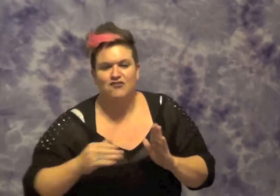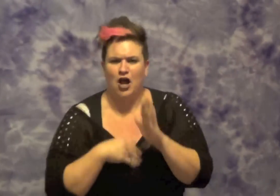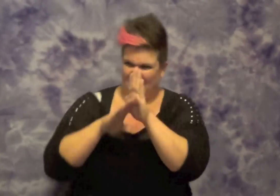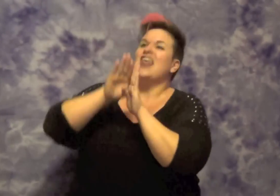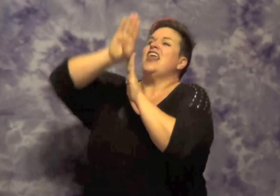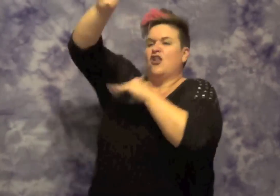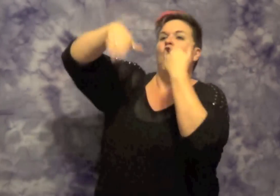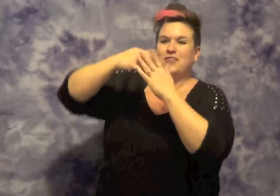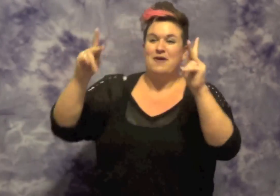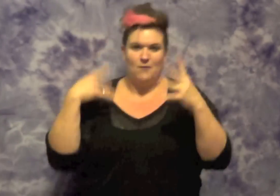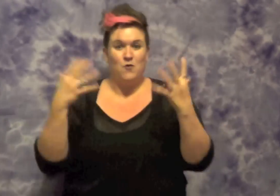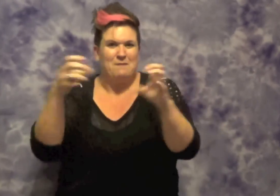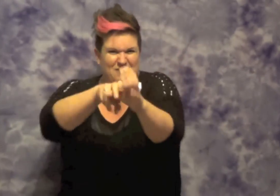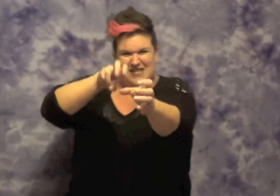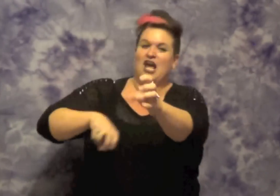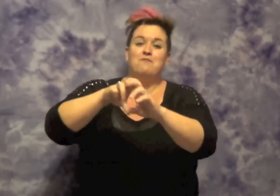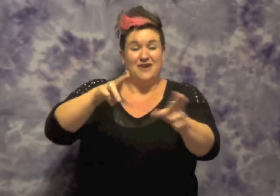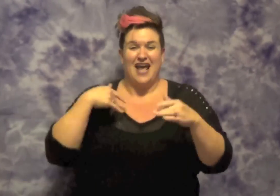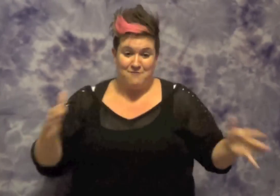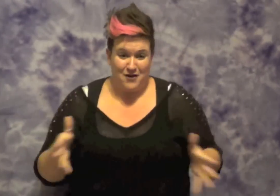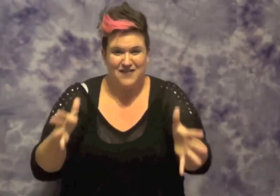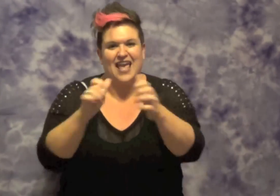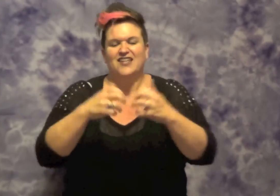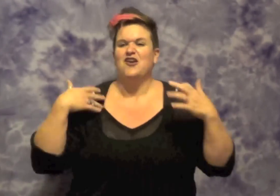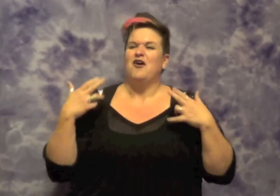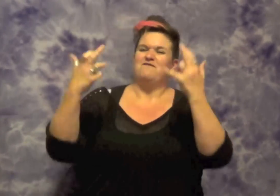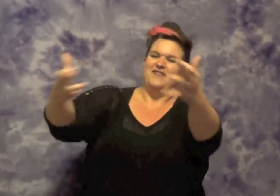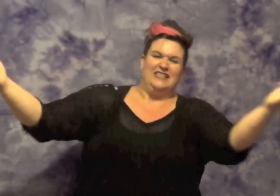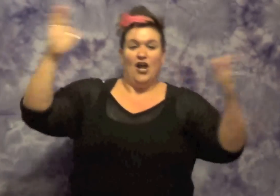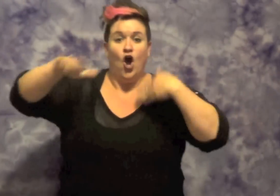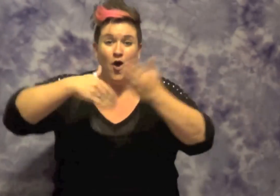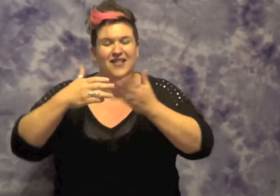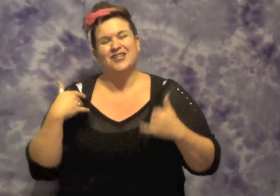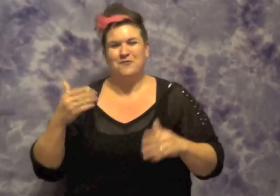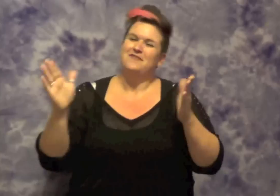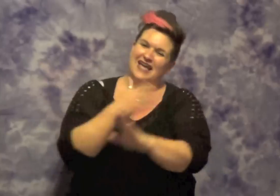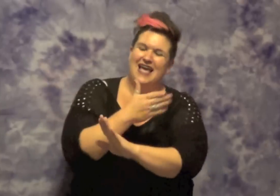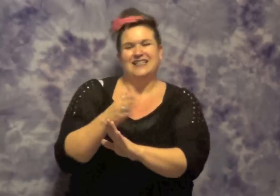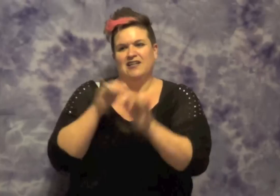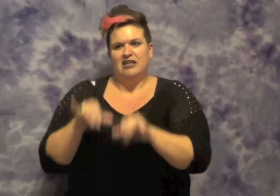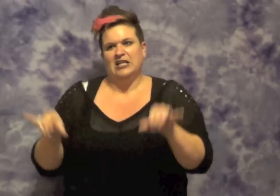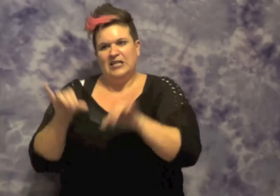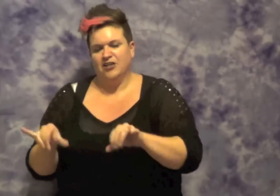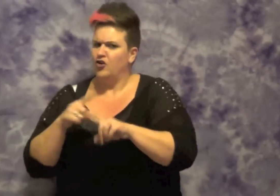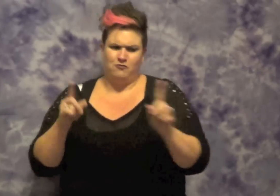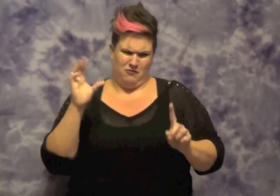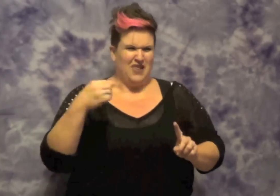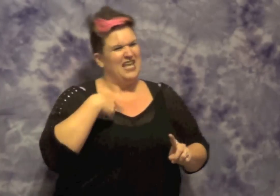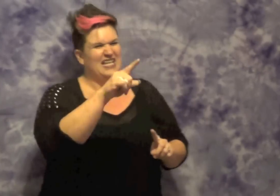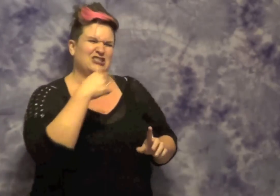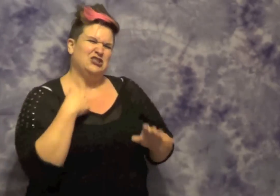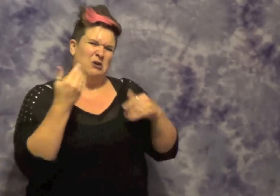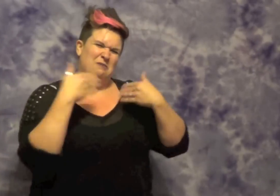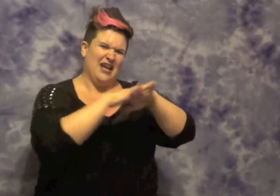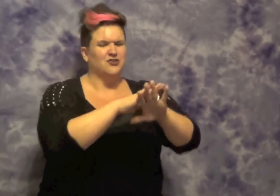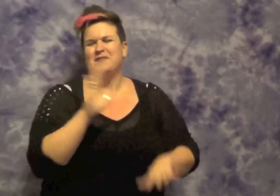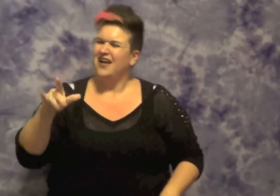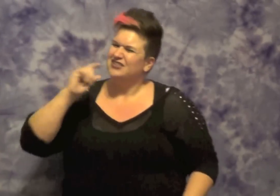to be celebrating. Cause I know the way to get him motivated. I make elevating music. You make elevator music. Oh he's too mainstream. Well that's what they do when they get jealous they confuse it. It's not